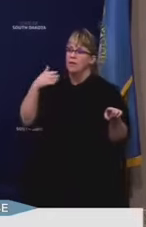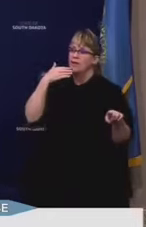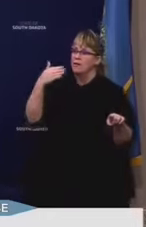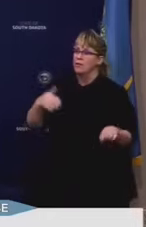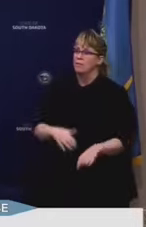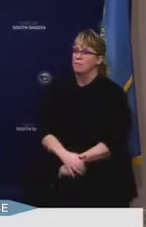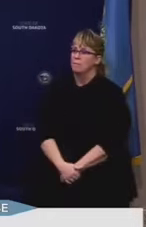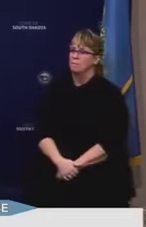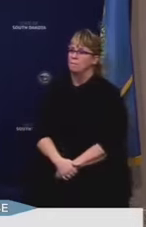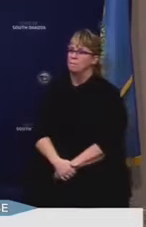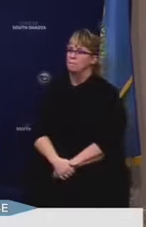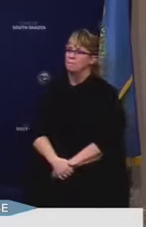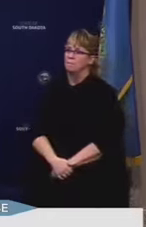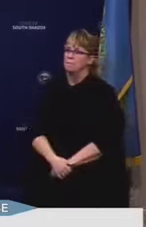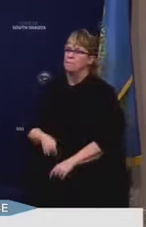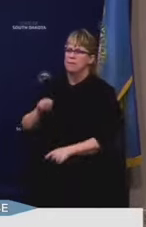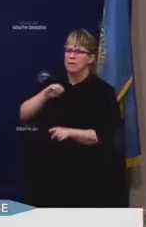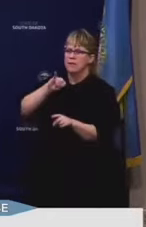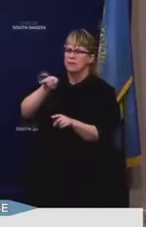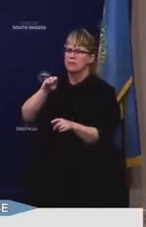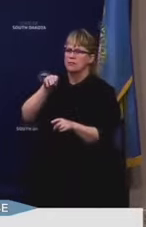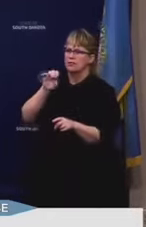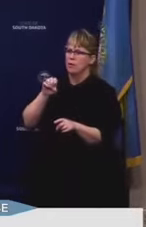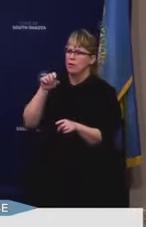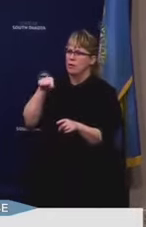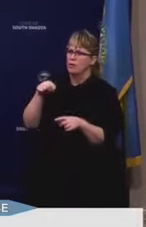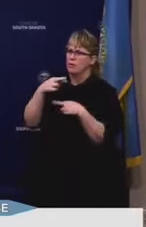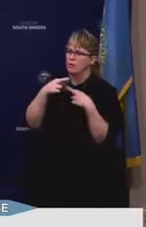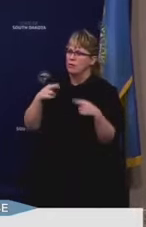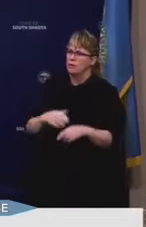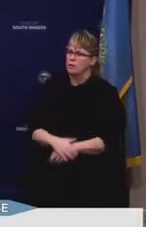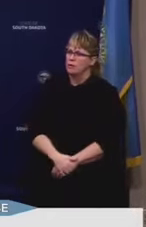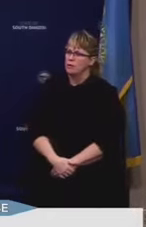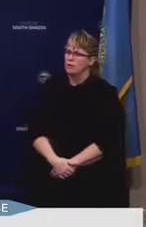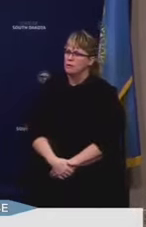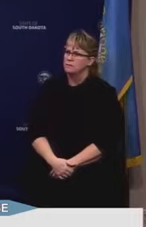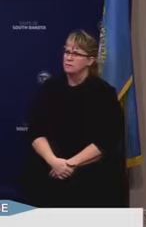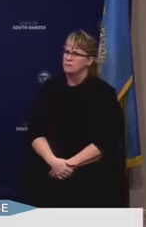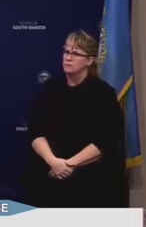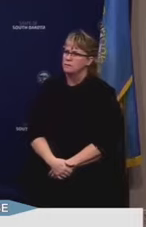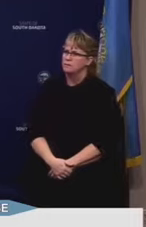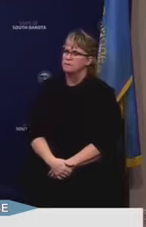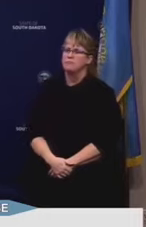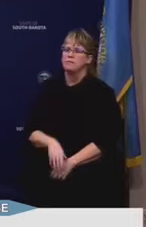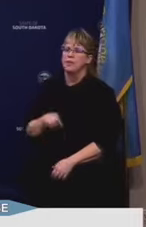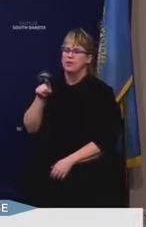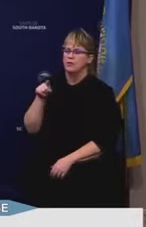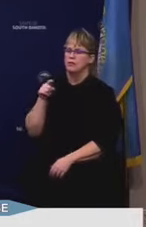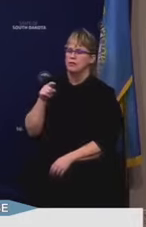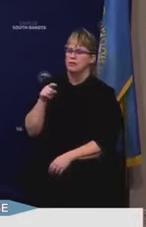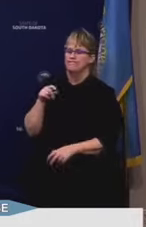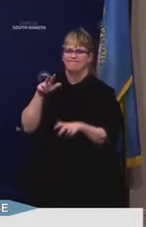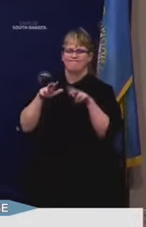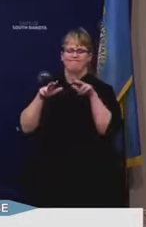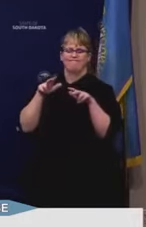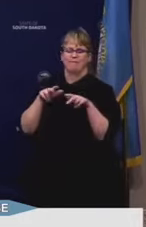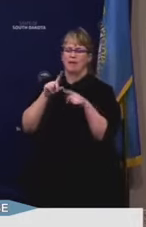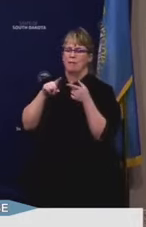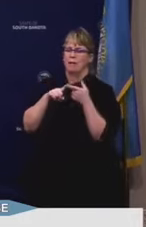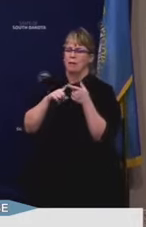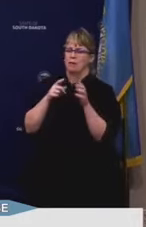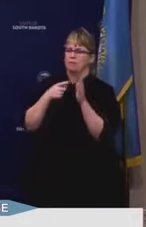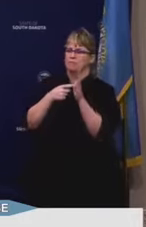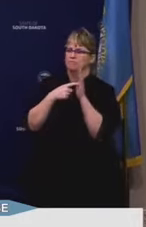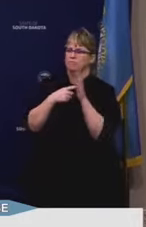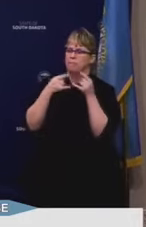Joe, you've been resistant to implement mask mandates. You're skeptical of their